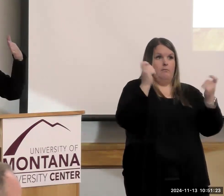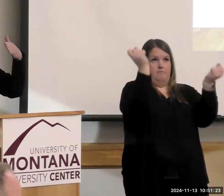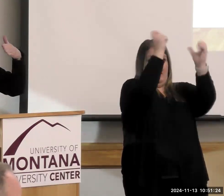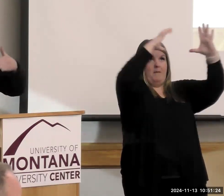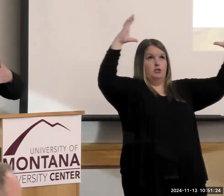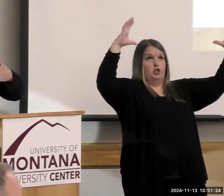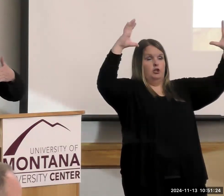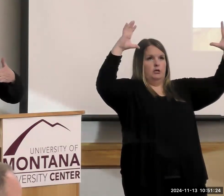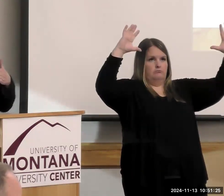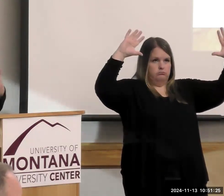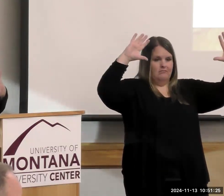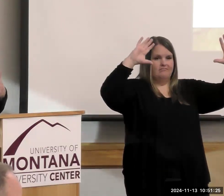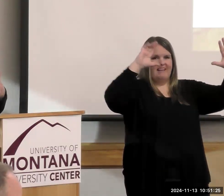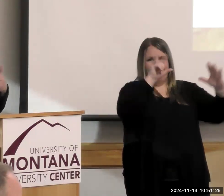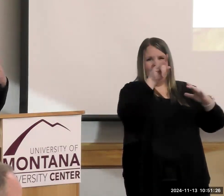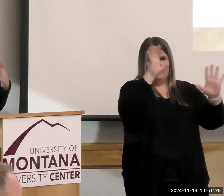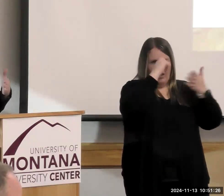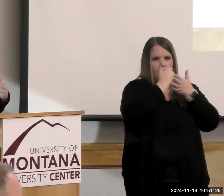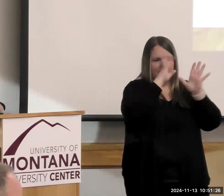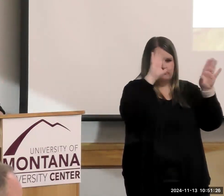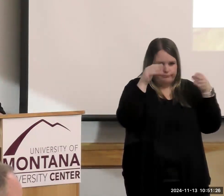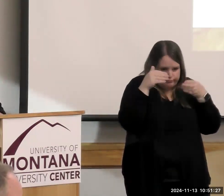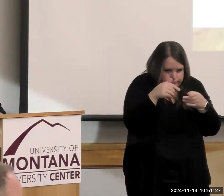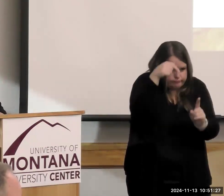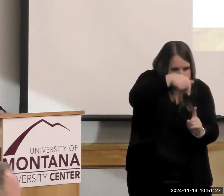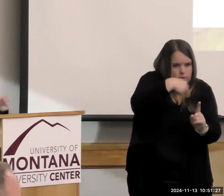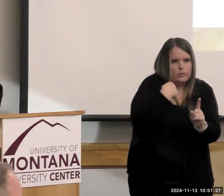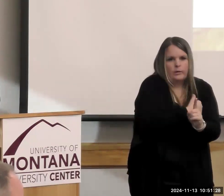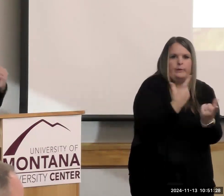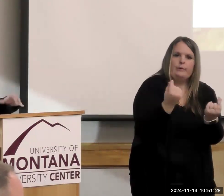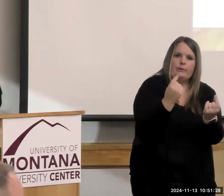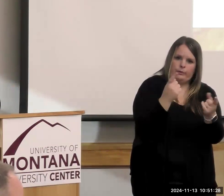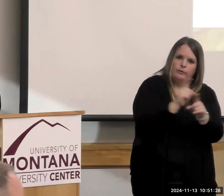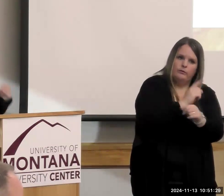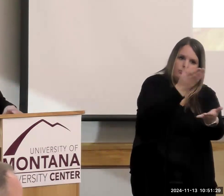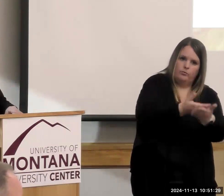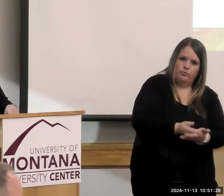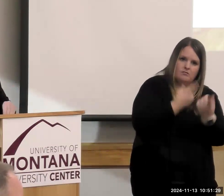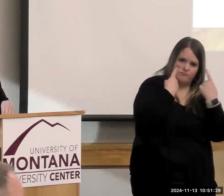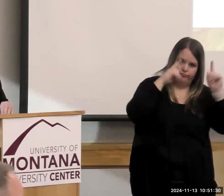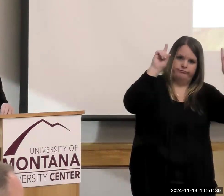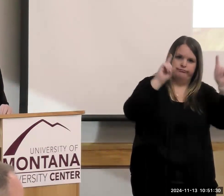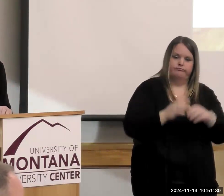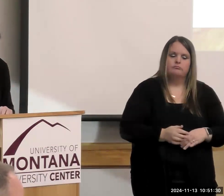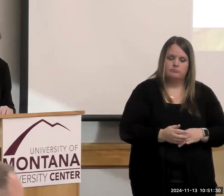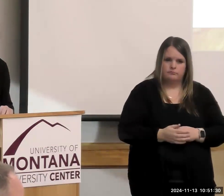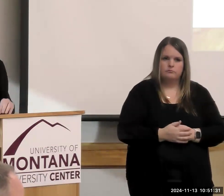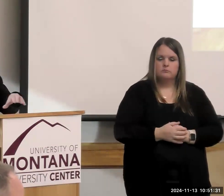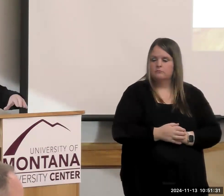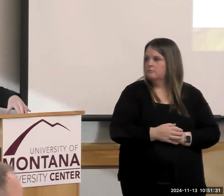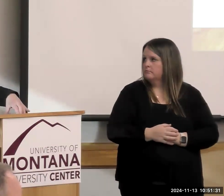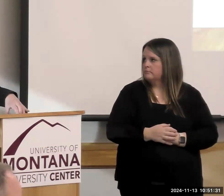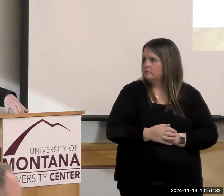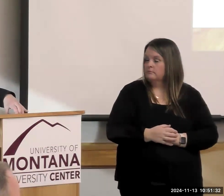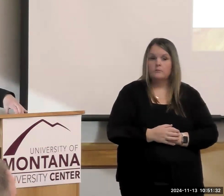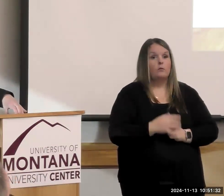And Lindsay will help us zero in on what we could actually do or what's been shown to be effective. So we want a phrase